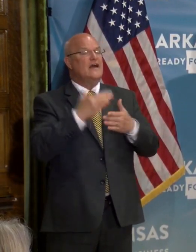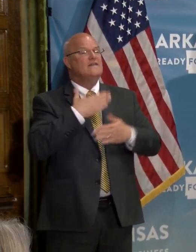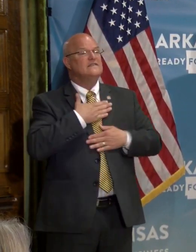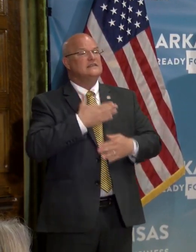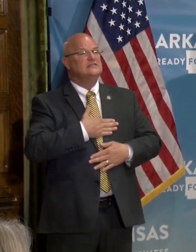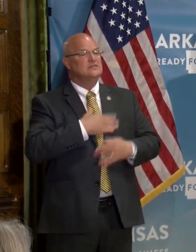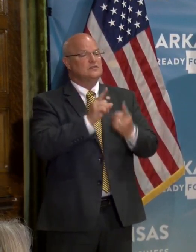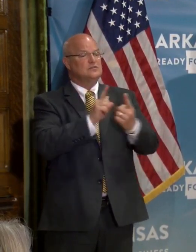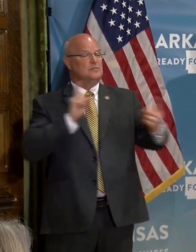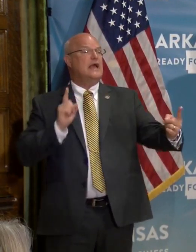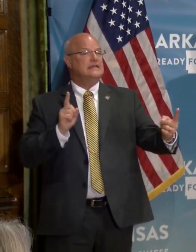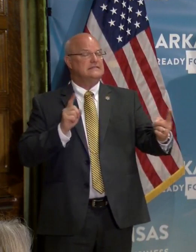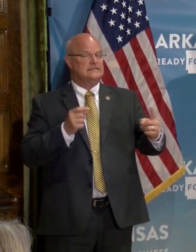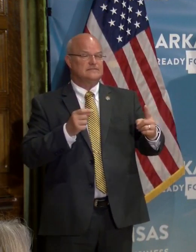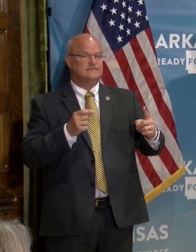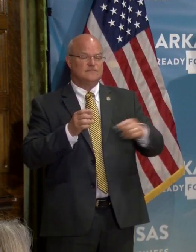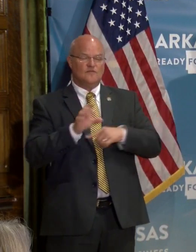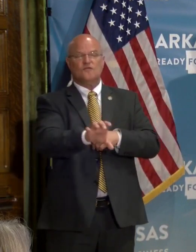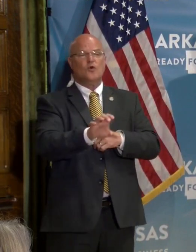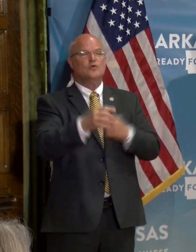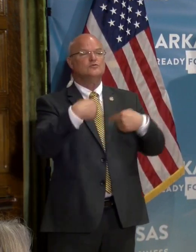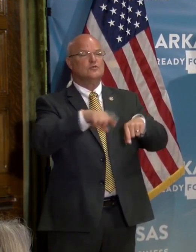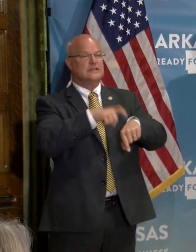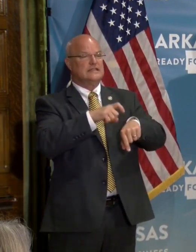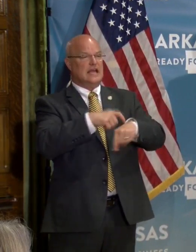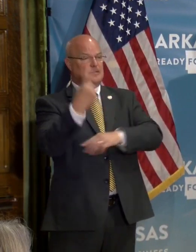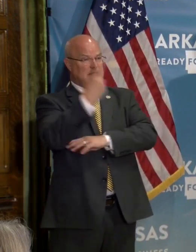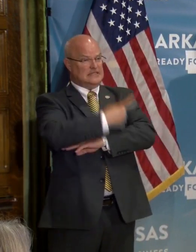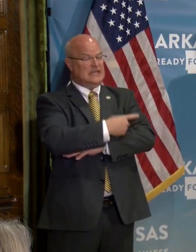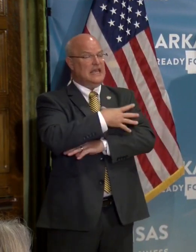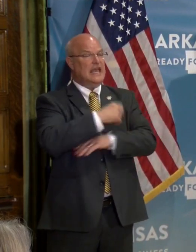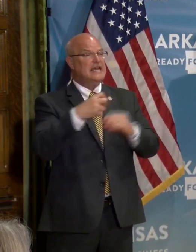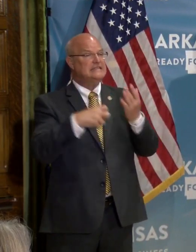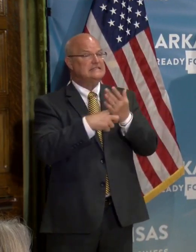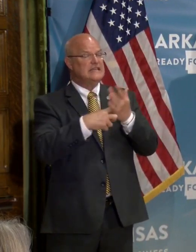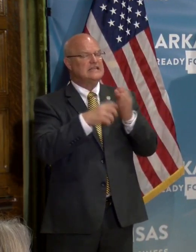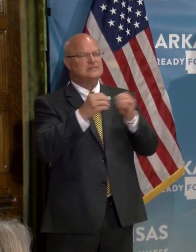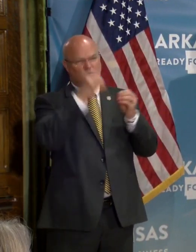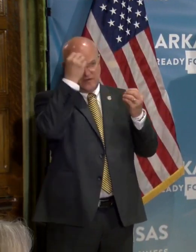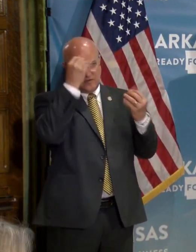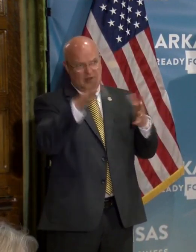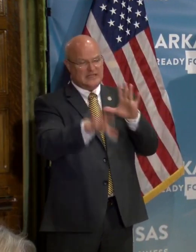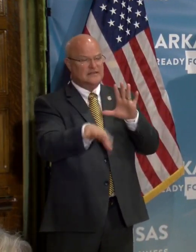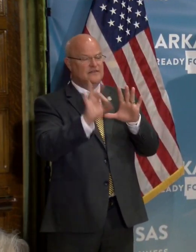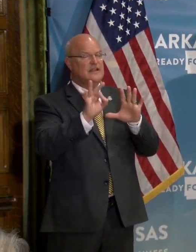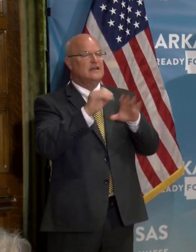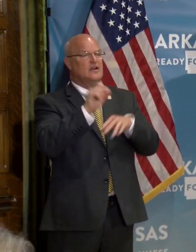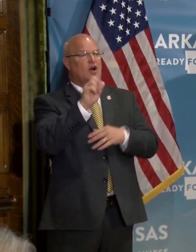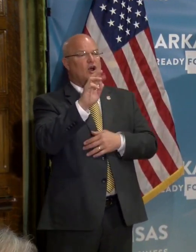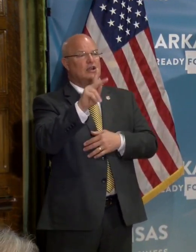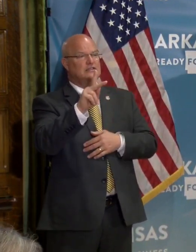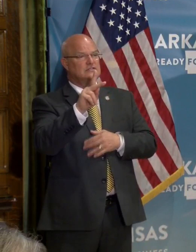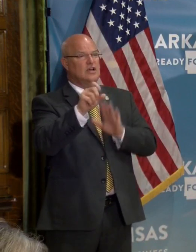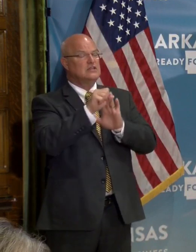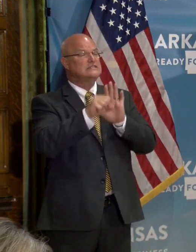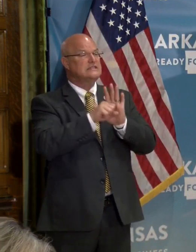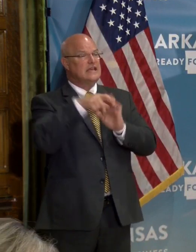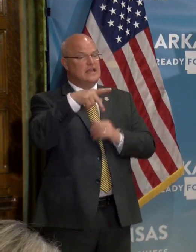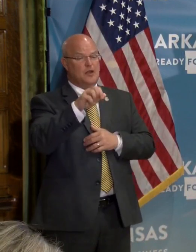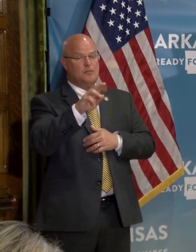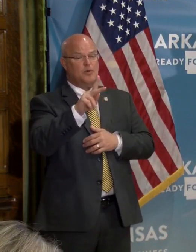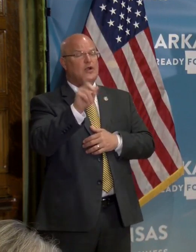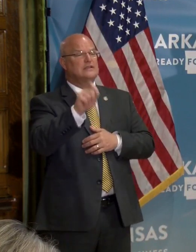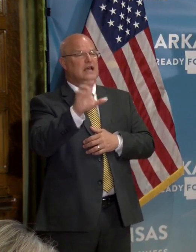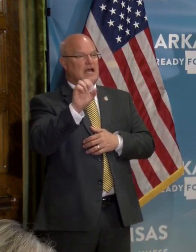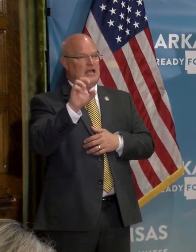spacing will be enforced during the course of the day and tickets and more information can be obtained at Arkansas state parks